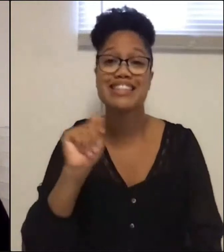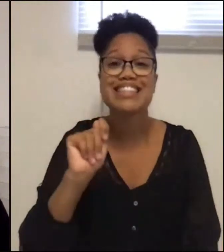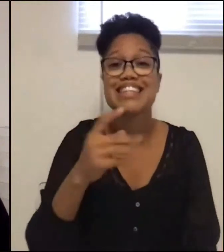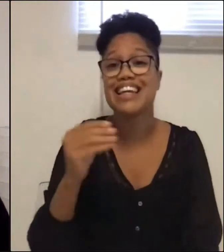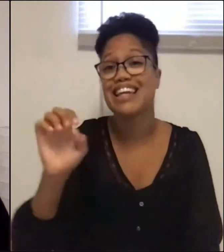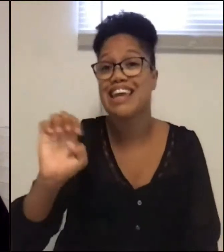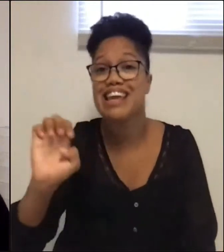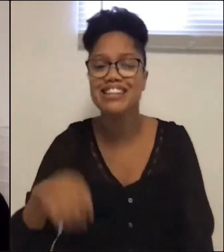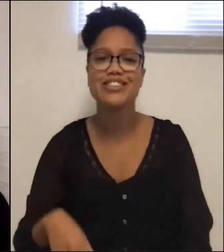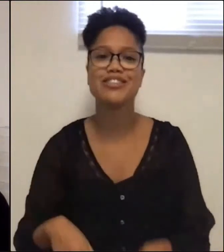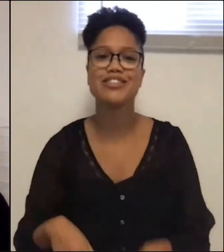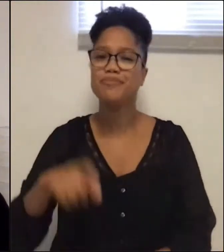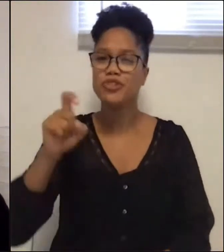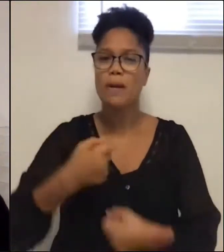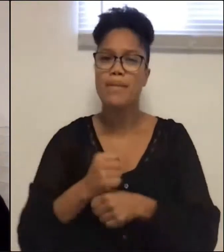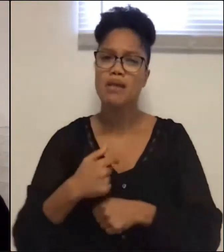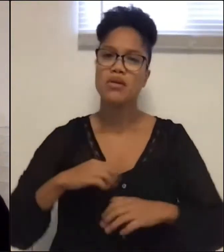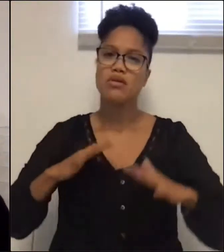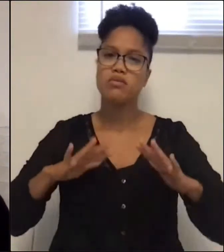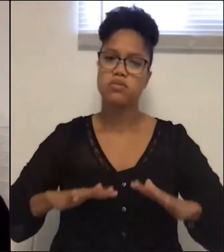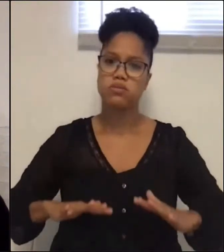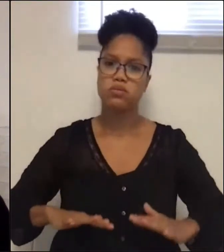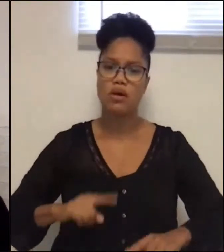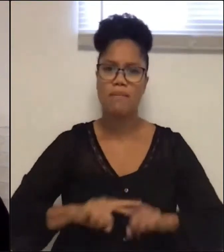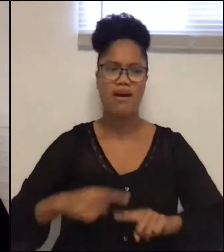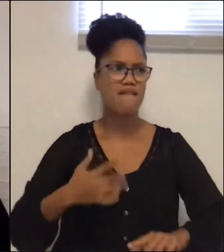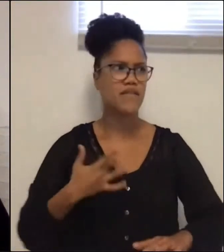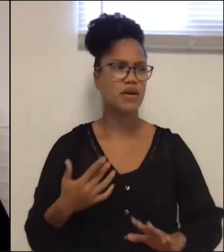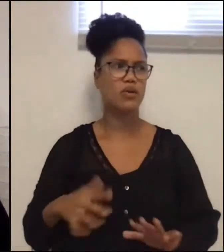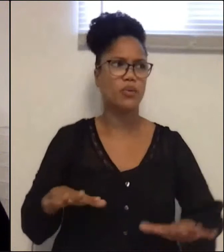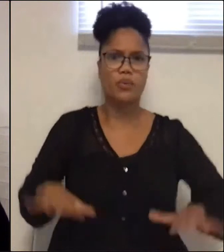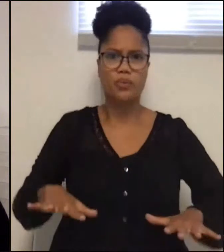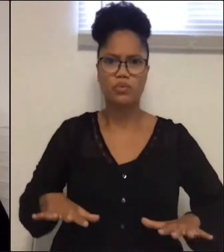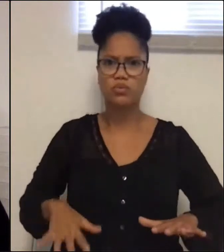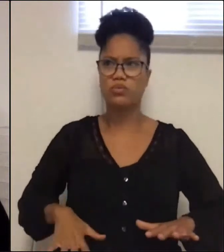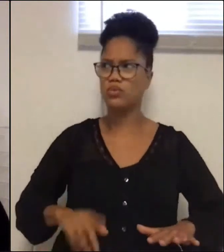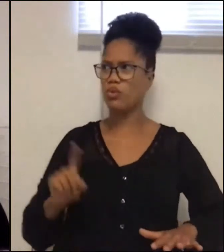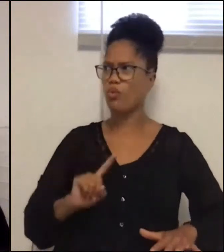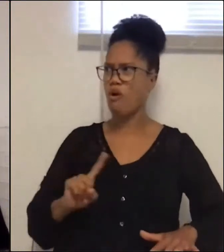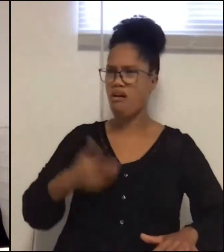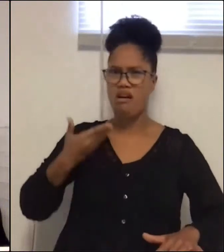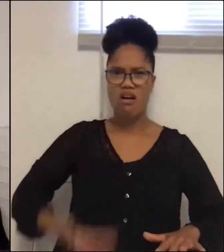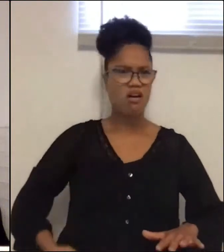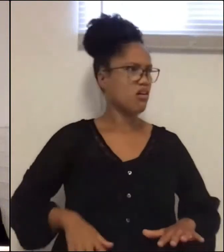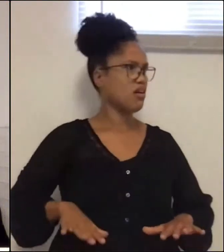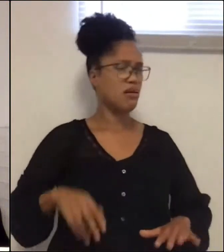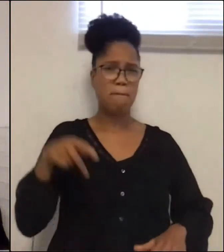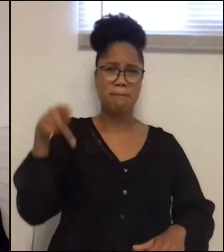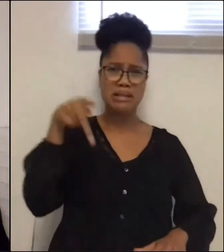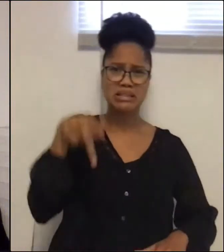me at ease. But my bearings are lost. Where am I? Pasadena,